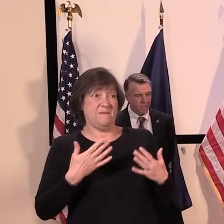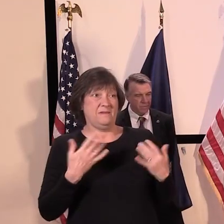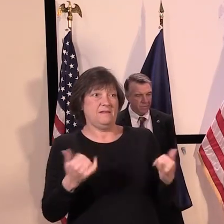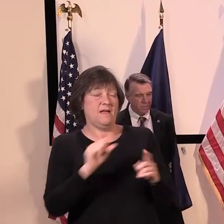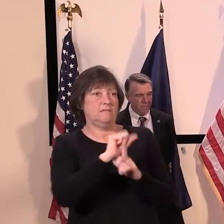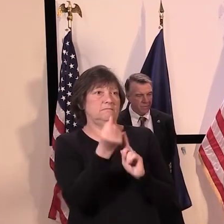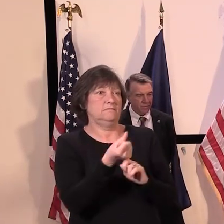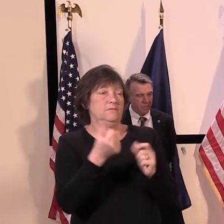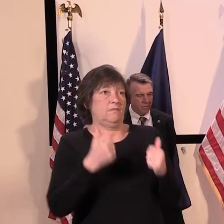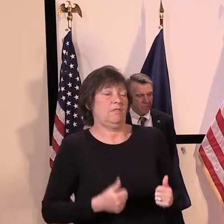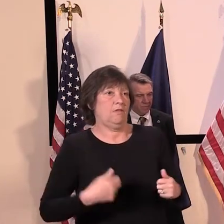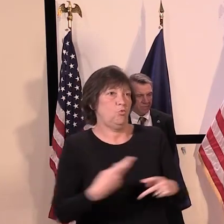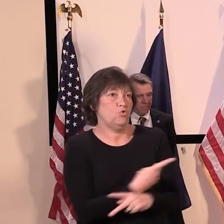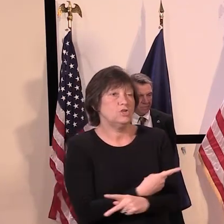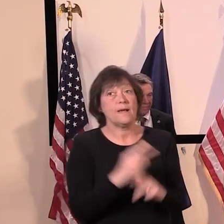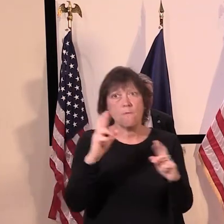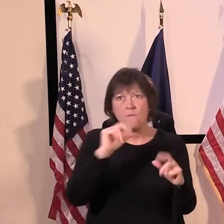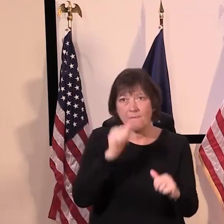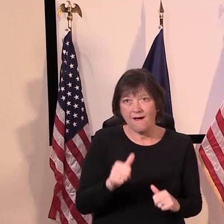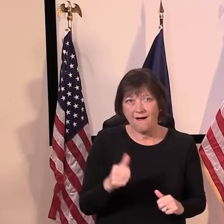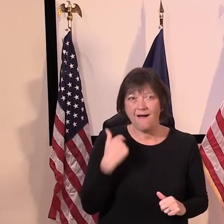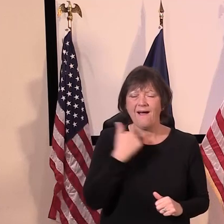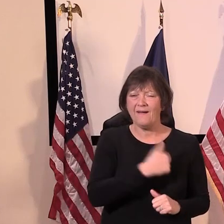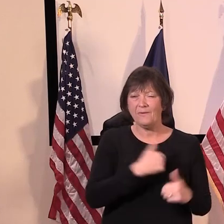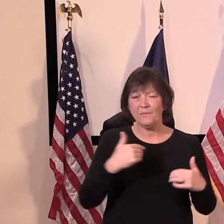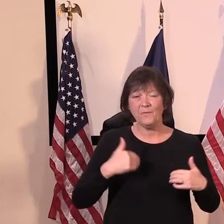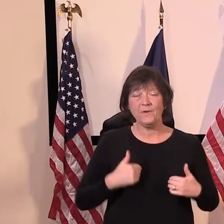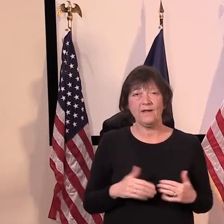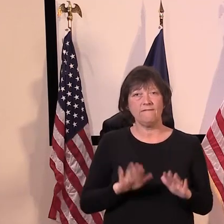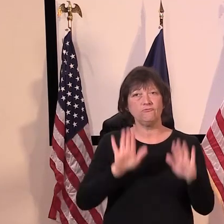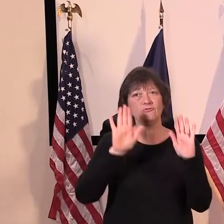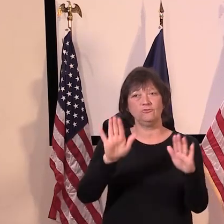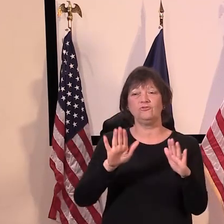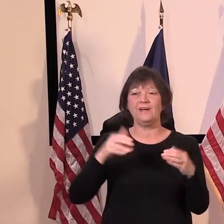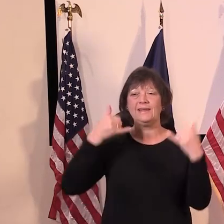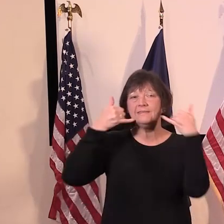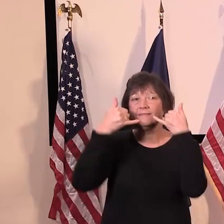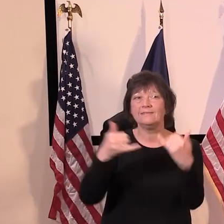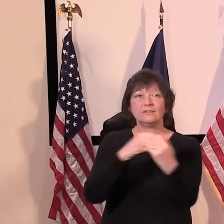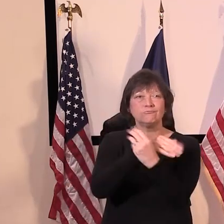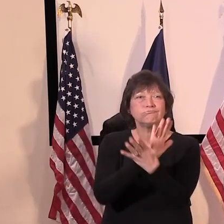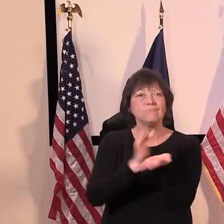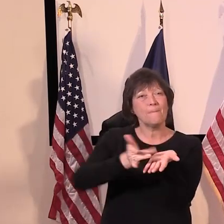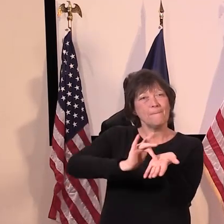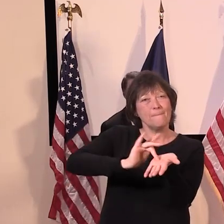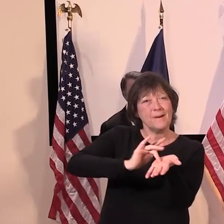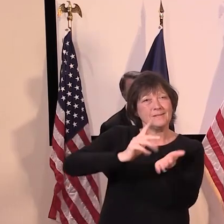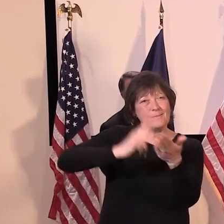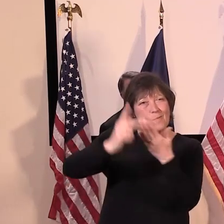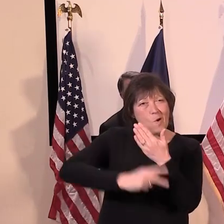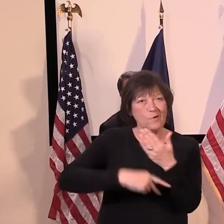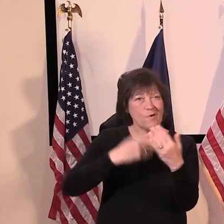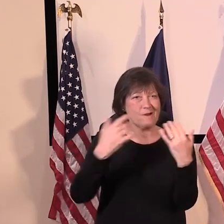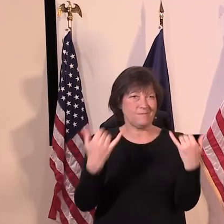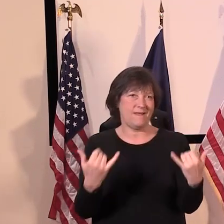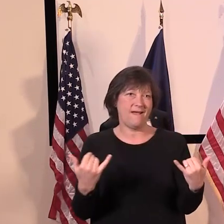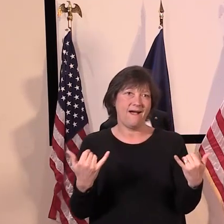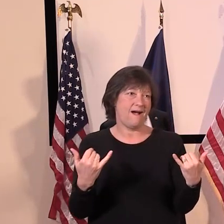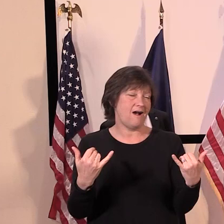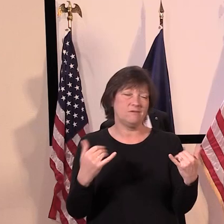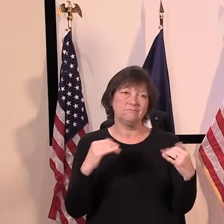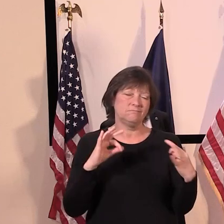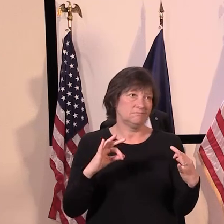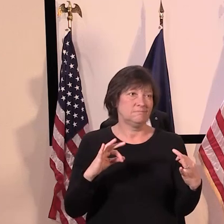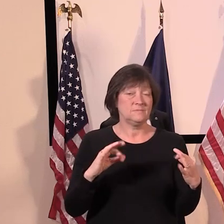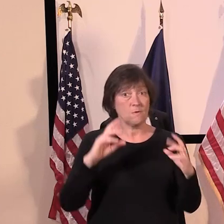hopefully that won't be the case because we have such a robust telemedicine, telehealth, and even telephone medicine operation going